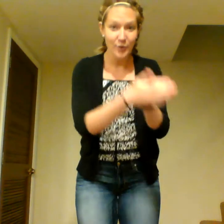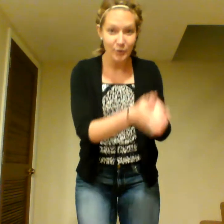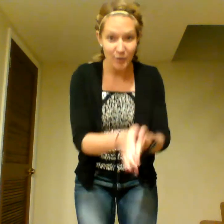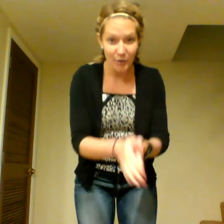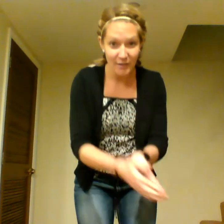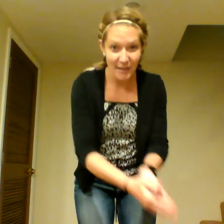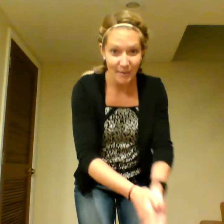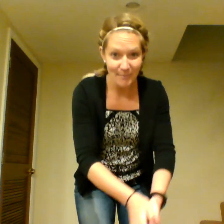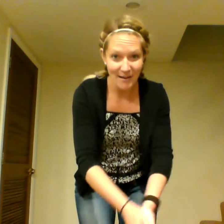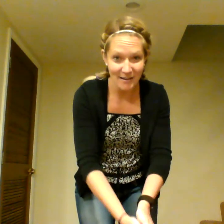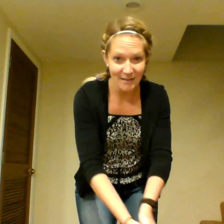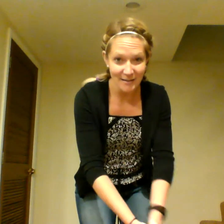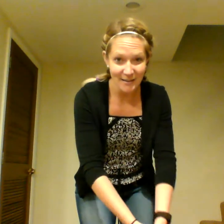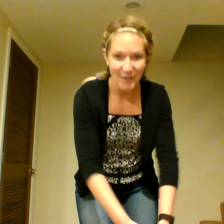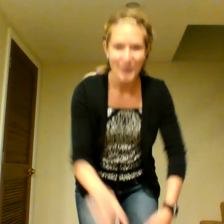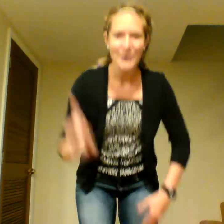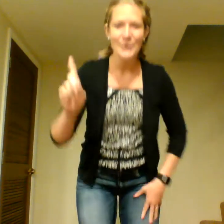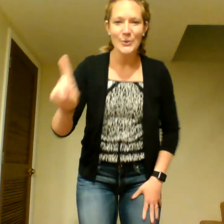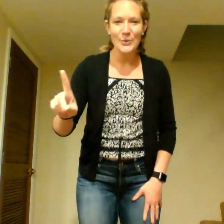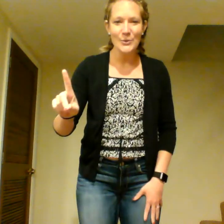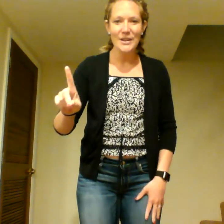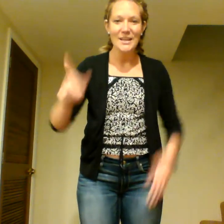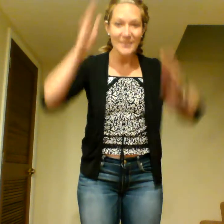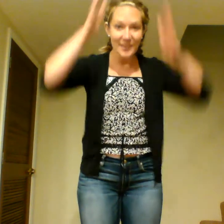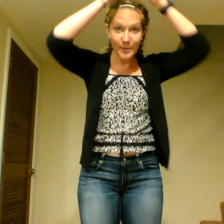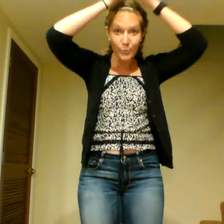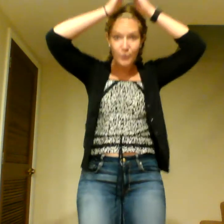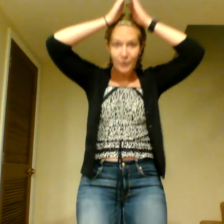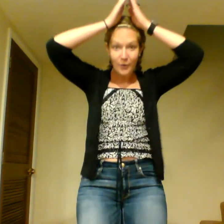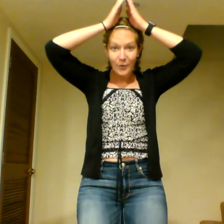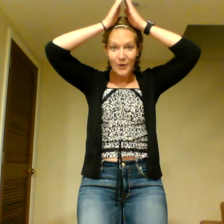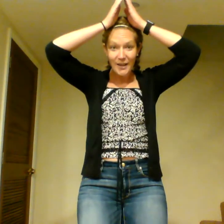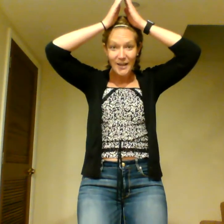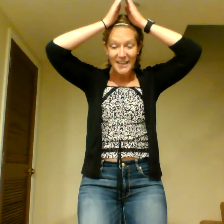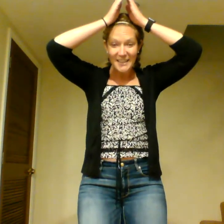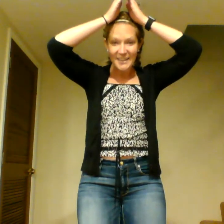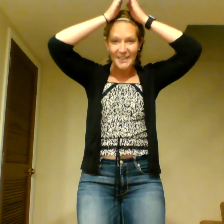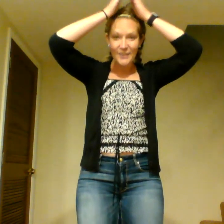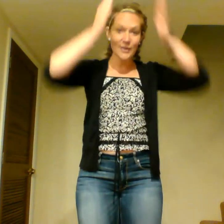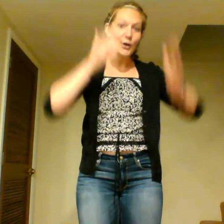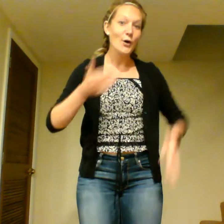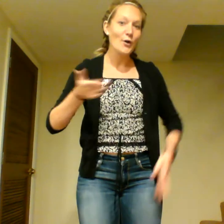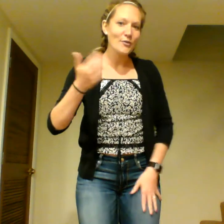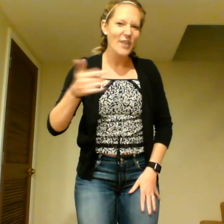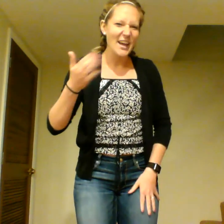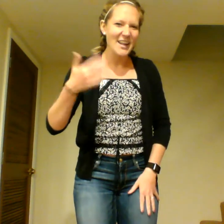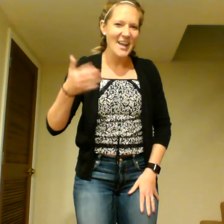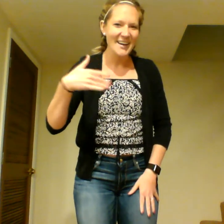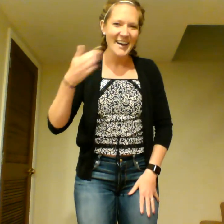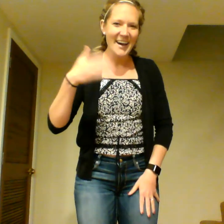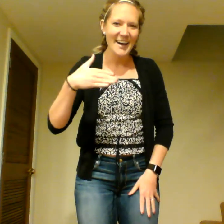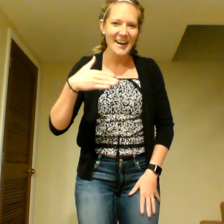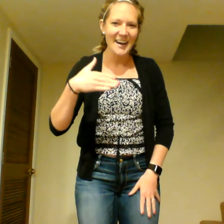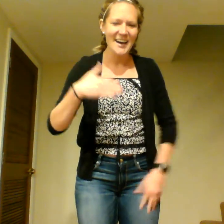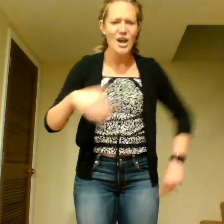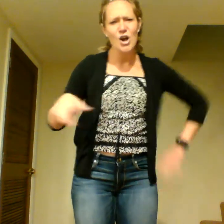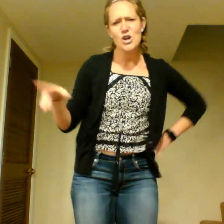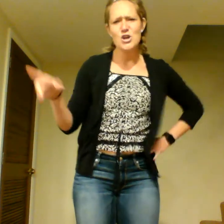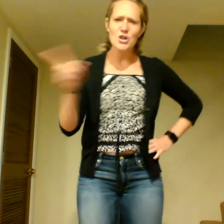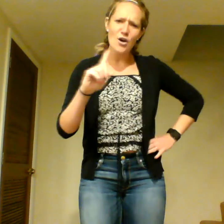fondo del mar. Un tiburón le dijo, ven acá. No,